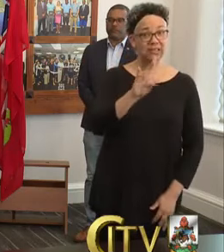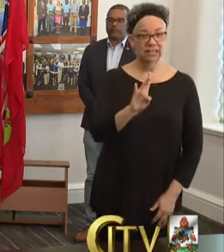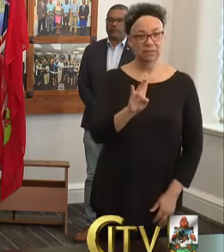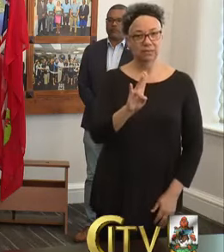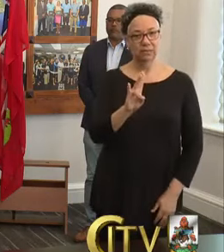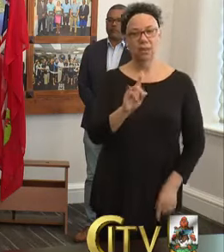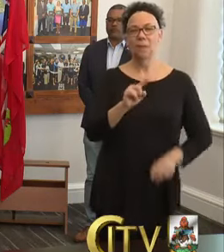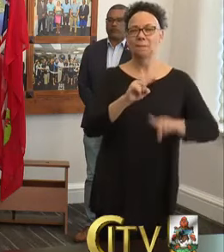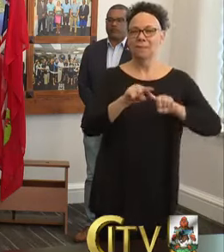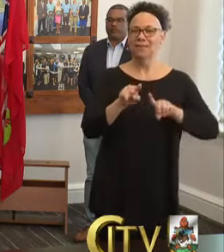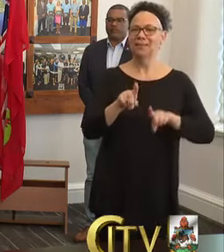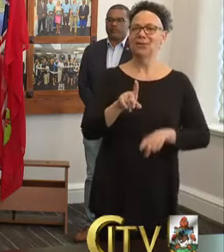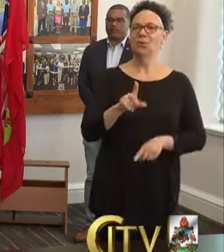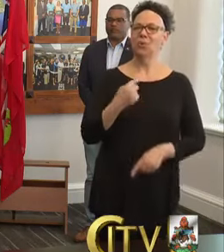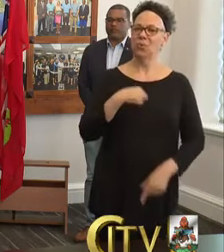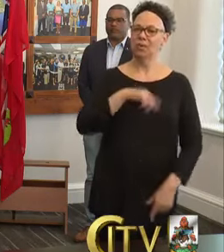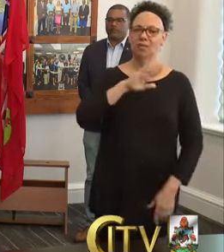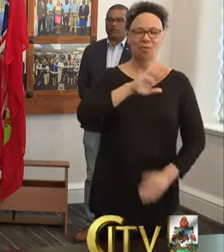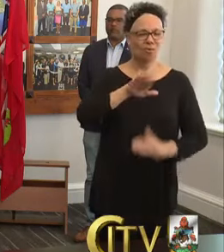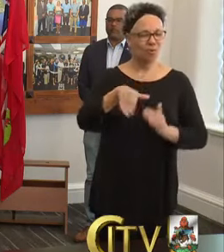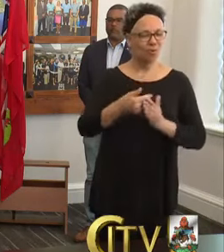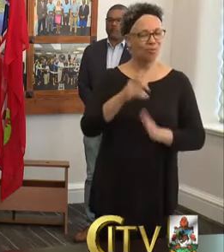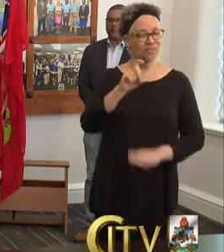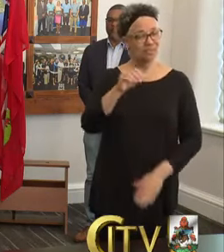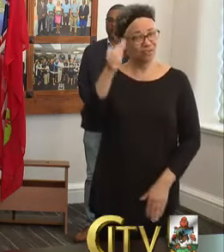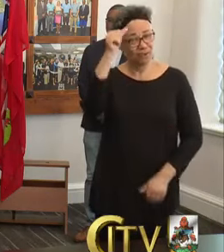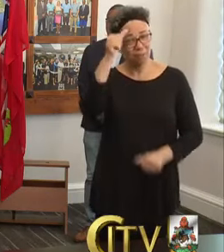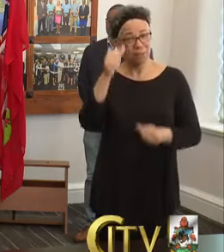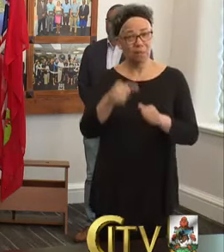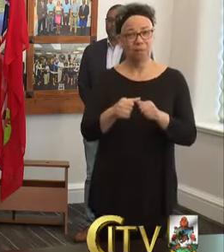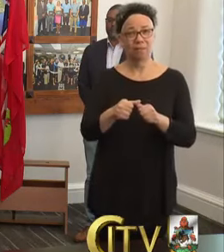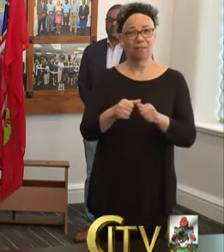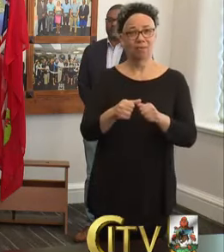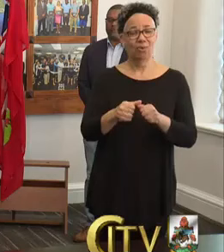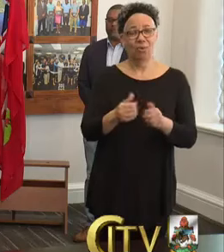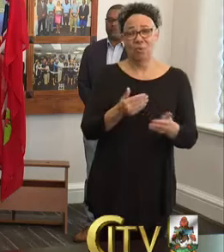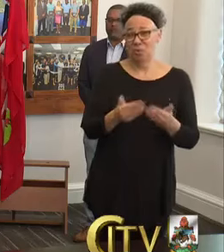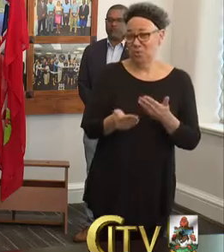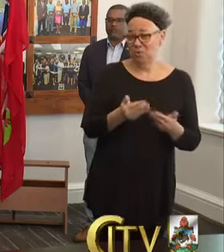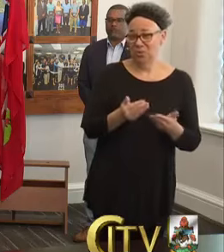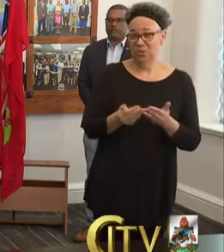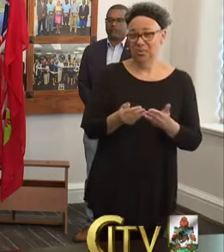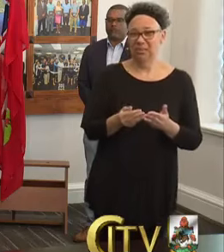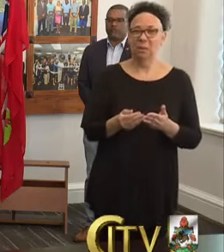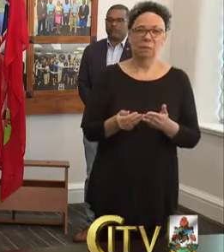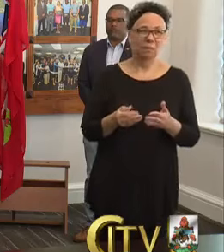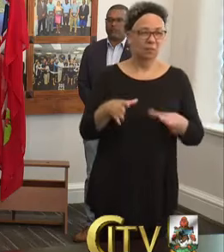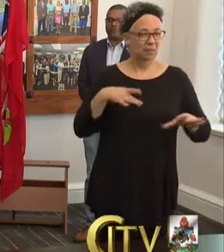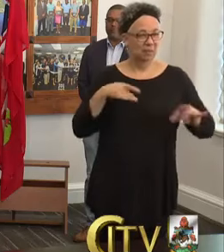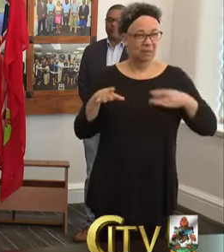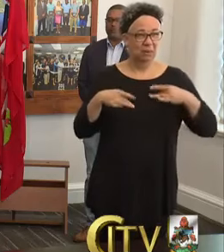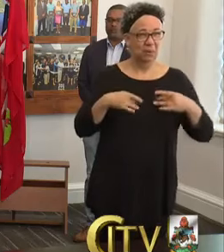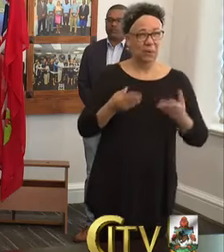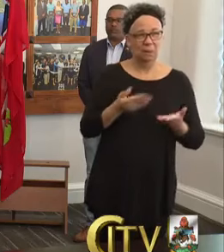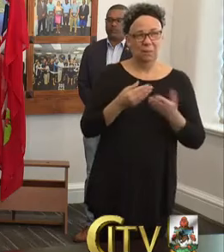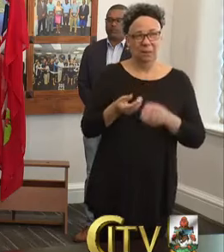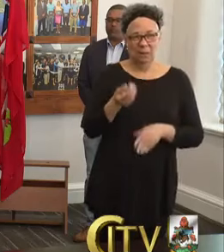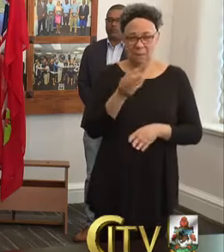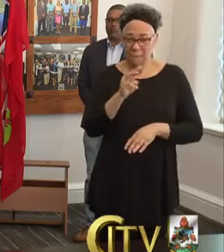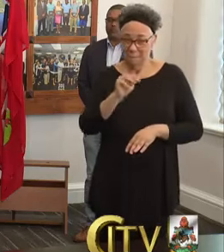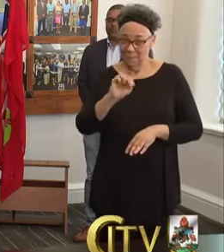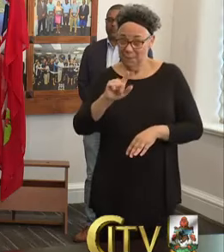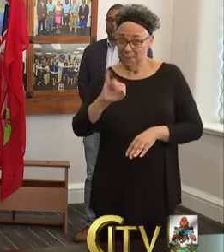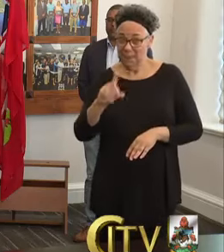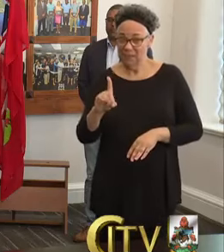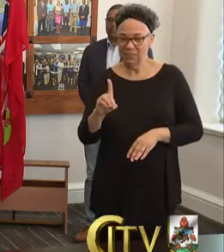things. But I want all of us to keep in mind that though COVID infections are generally mild, it must be understood that these are persons